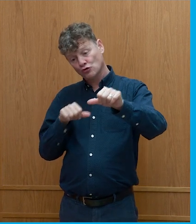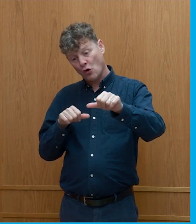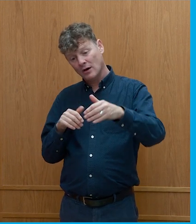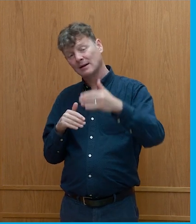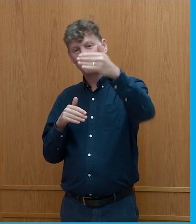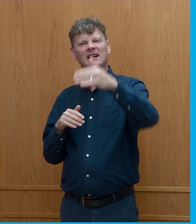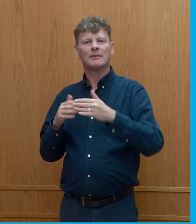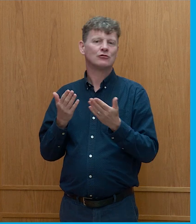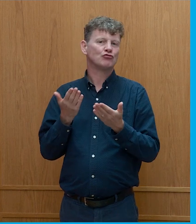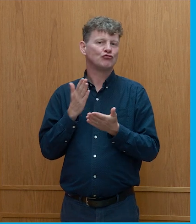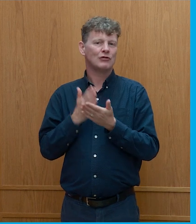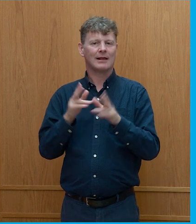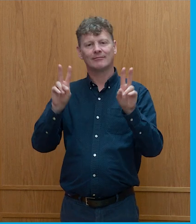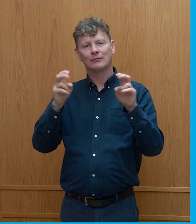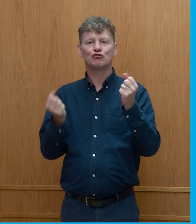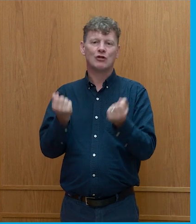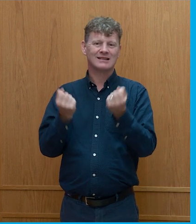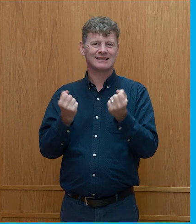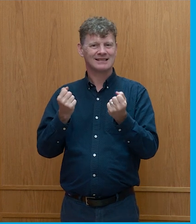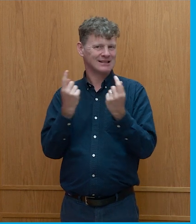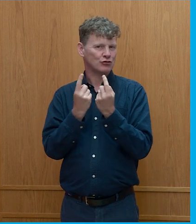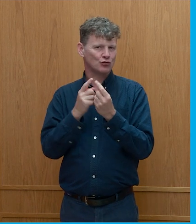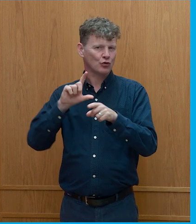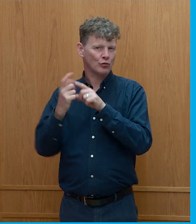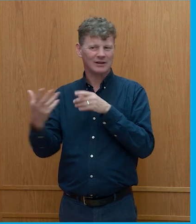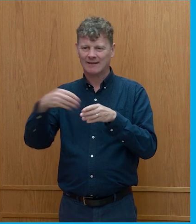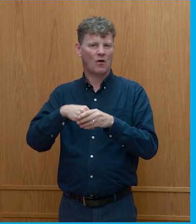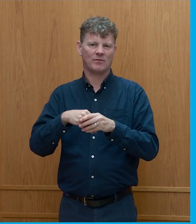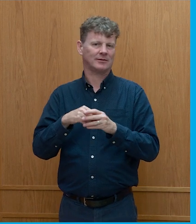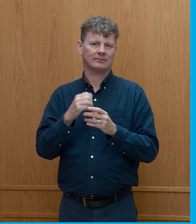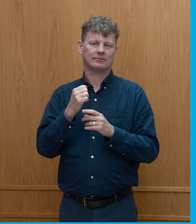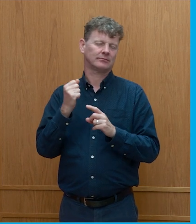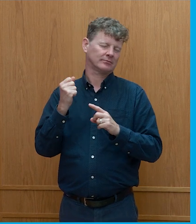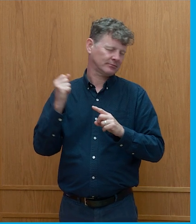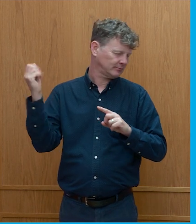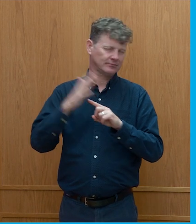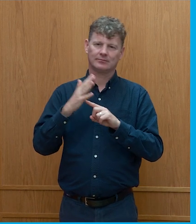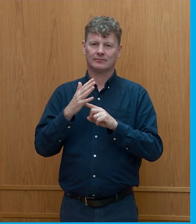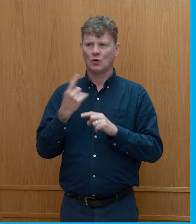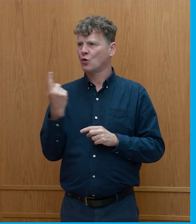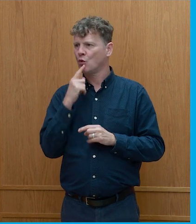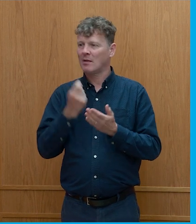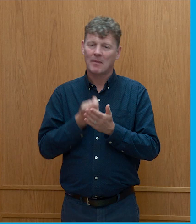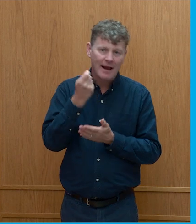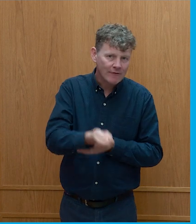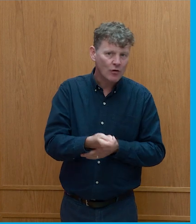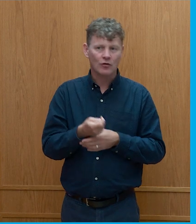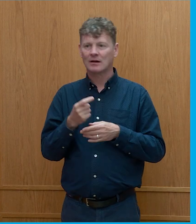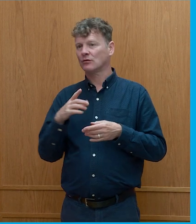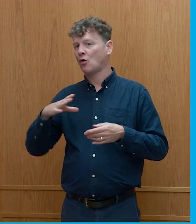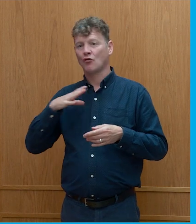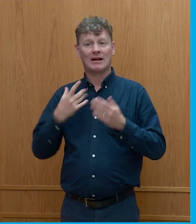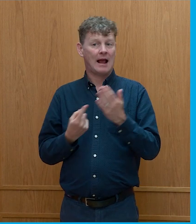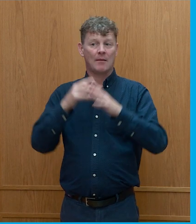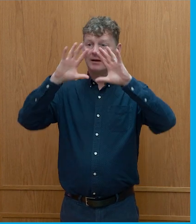justice issue and community involvement is absolutely critical and it is the poorest who are going to pay for it it's already happening globally and it will